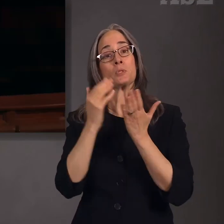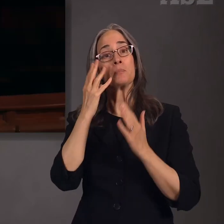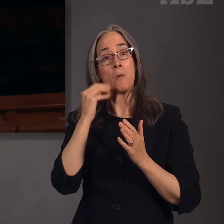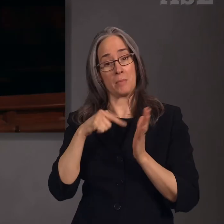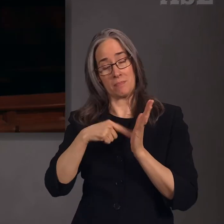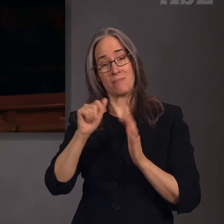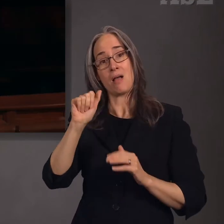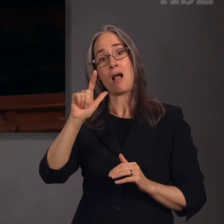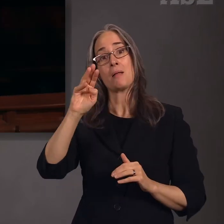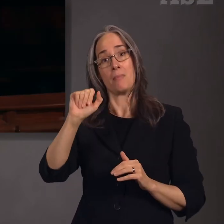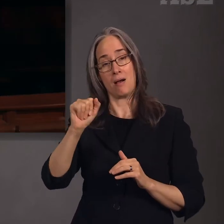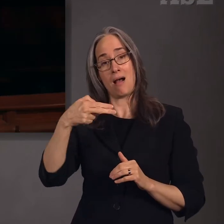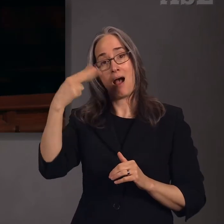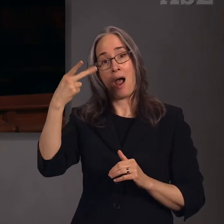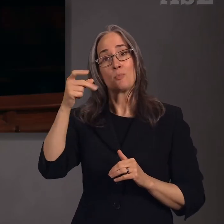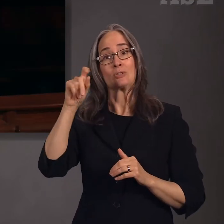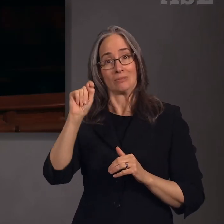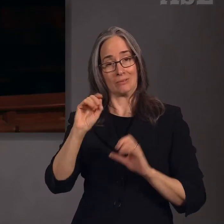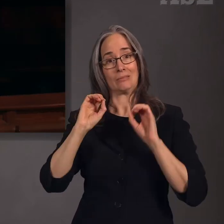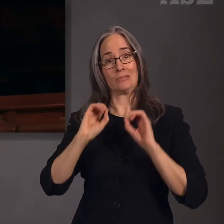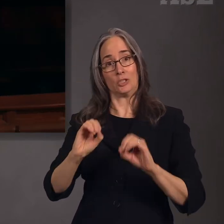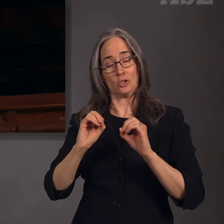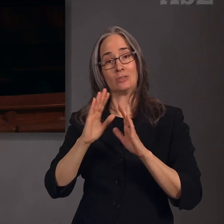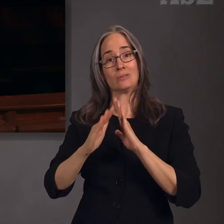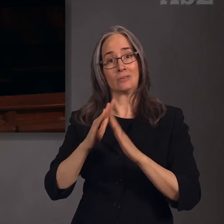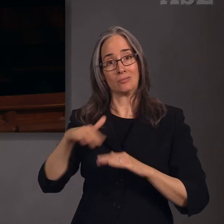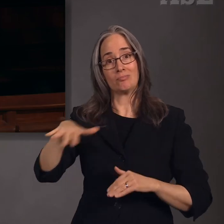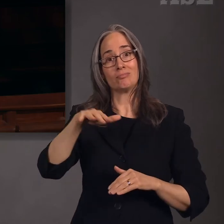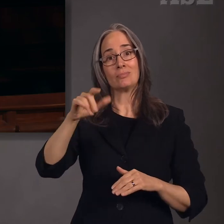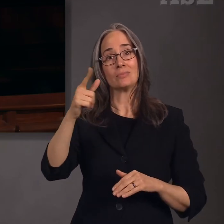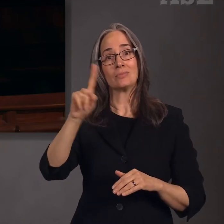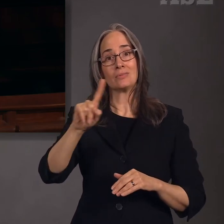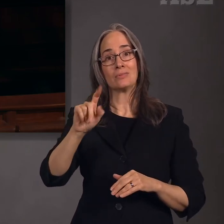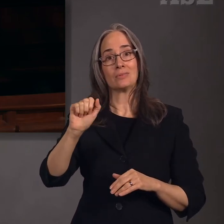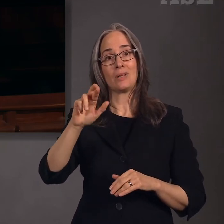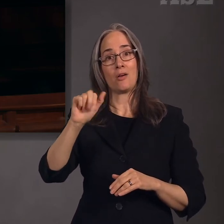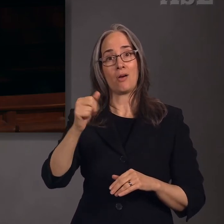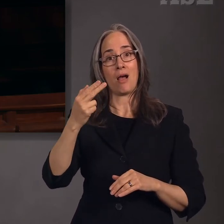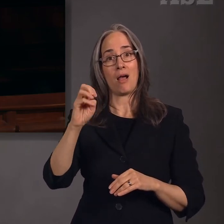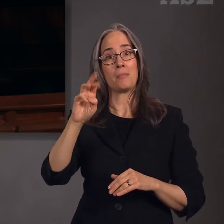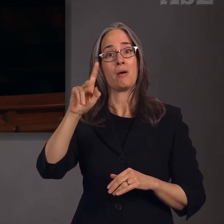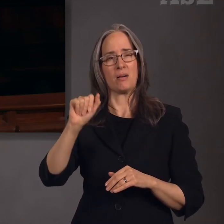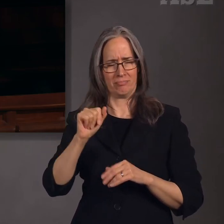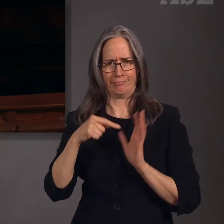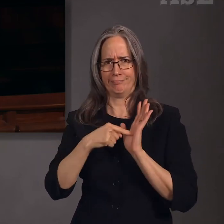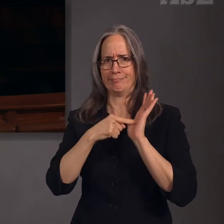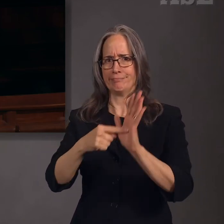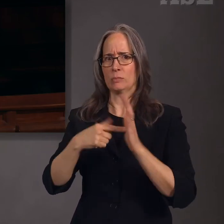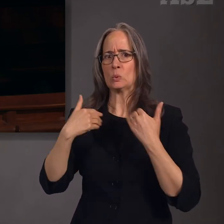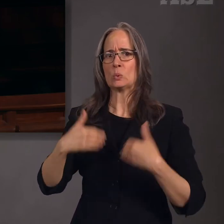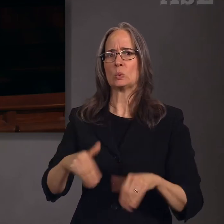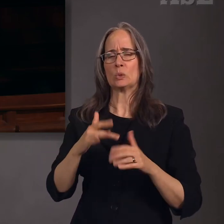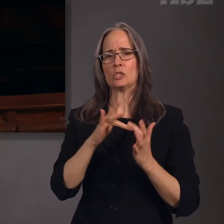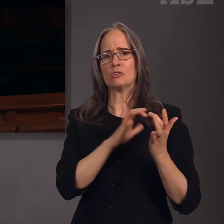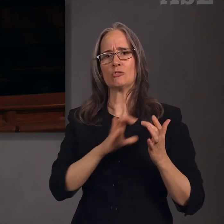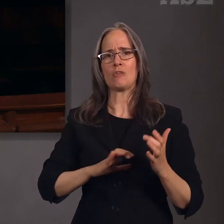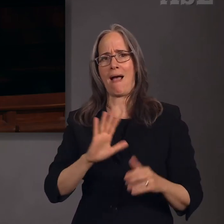high priest, teaching in the land of Zarahemla, recounted a profound invitation by Jesus Christ that,